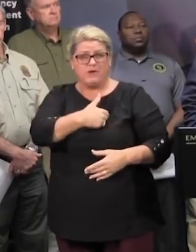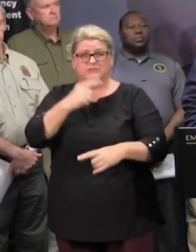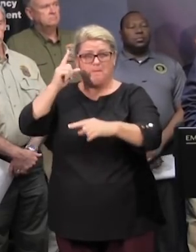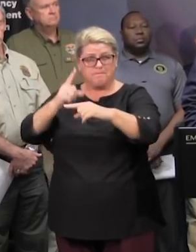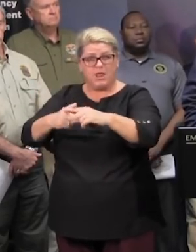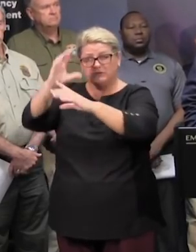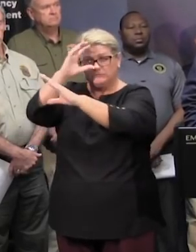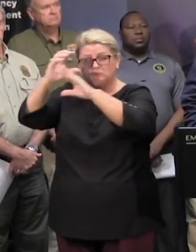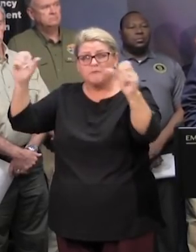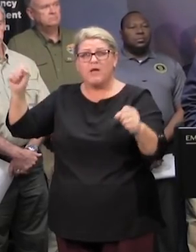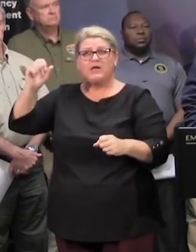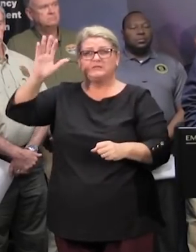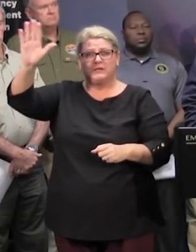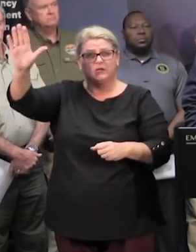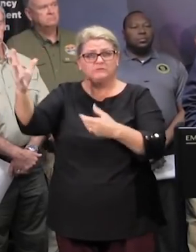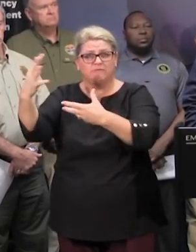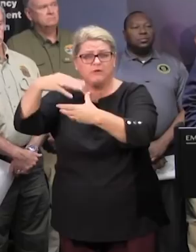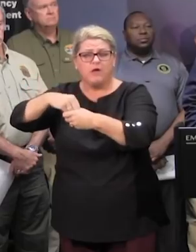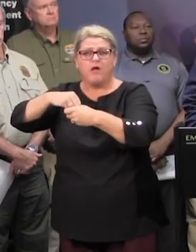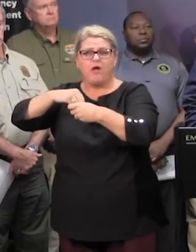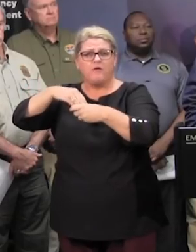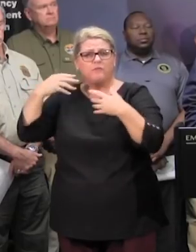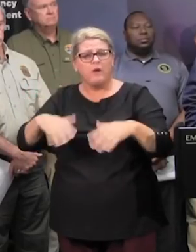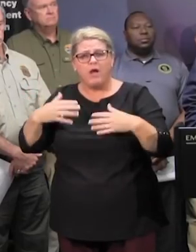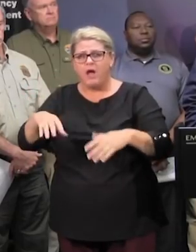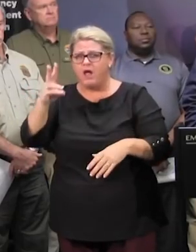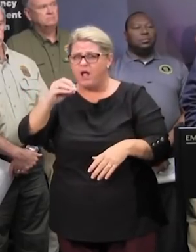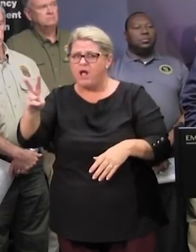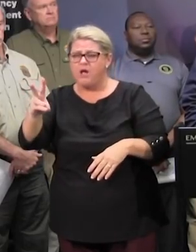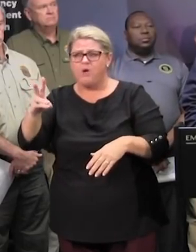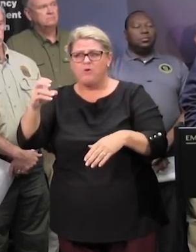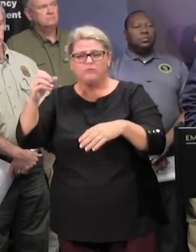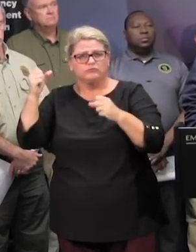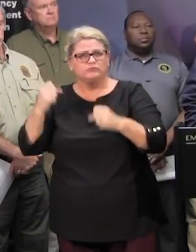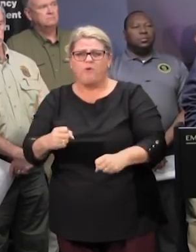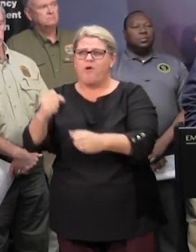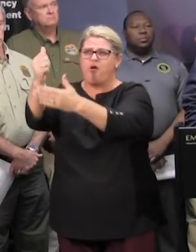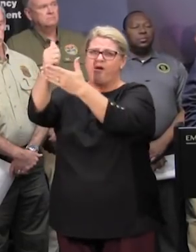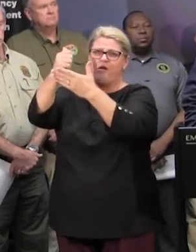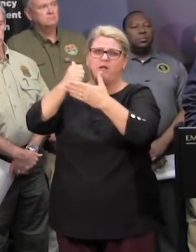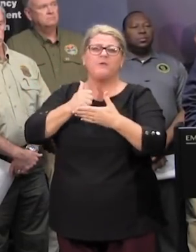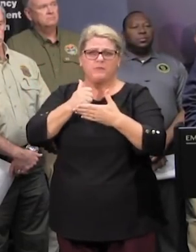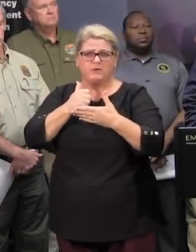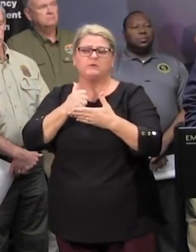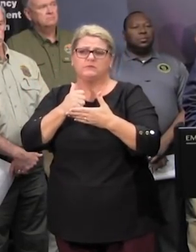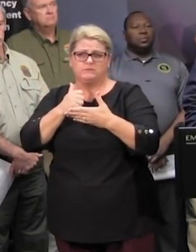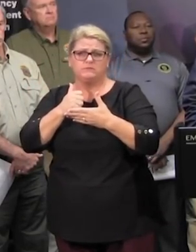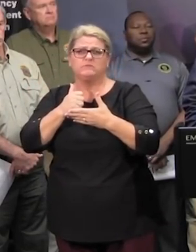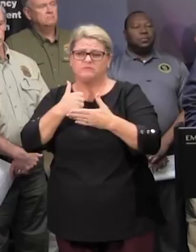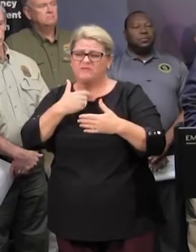trump's involvement of his administration has been as heavy as it's ever been in south carolina and we have a great